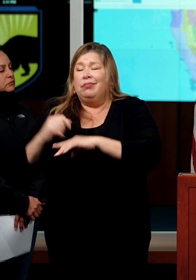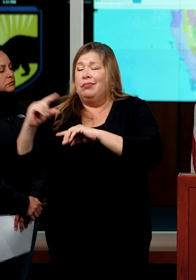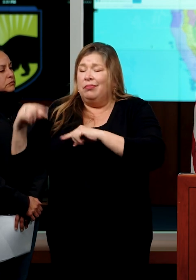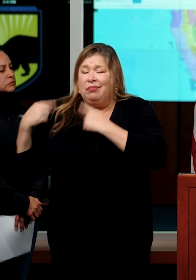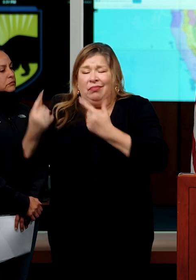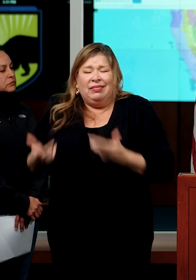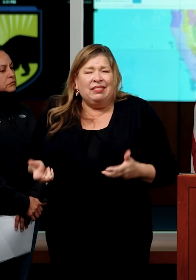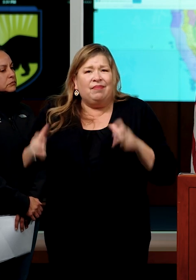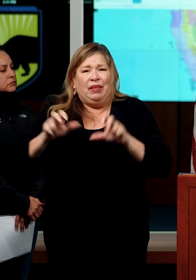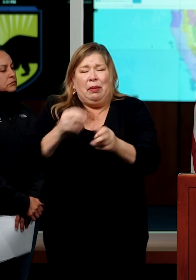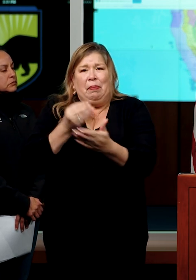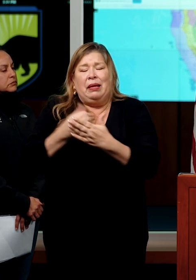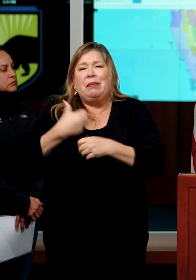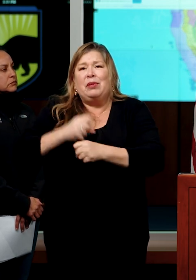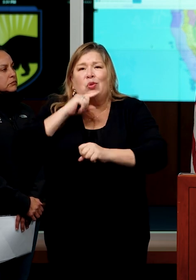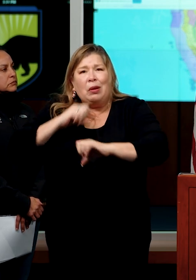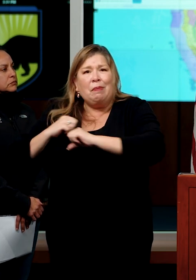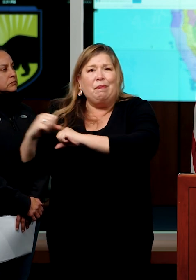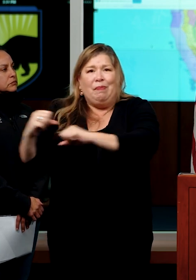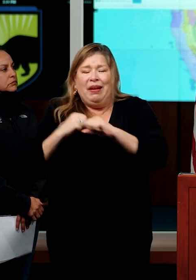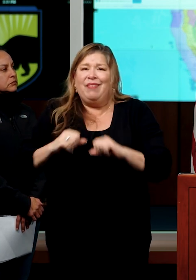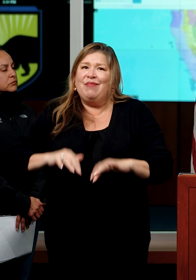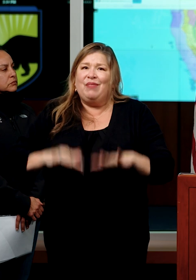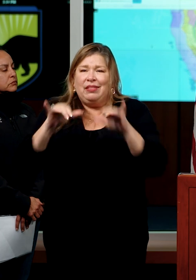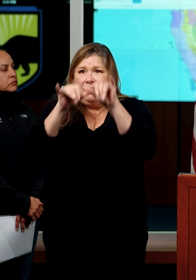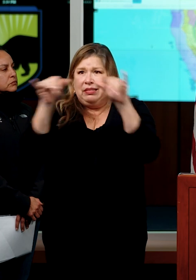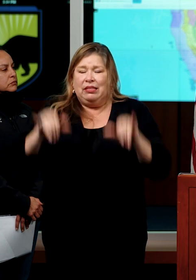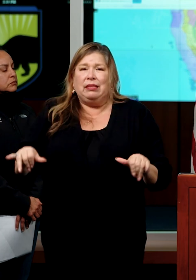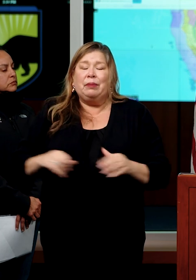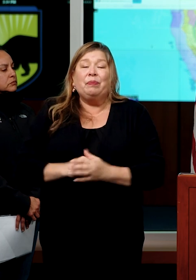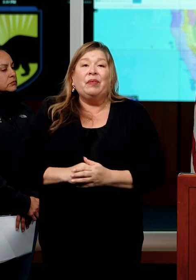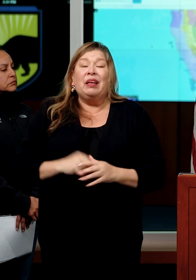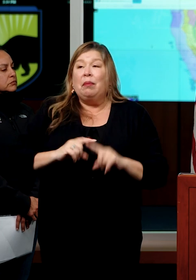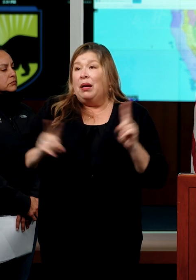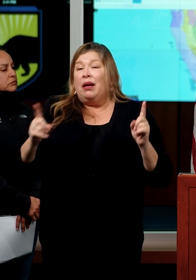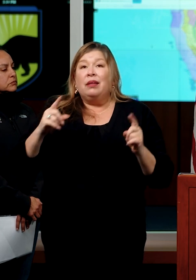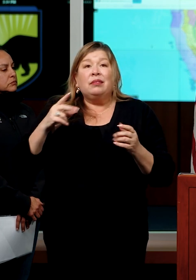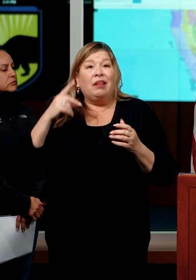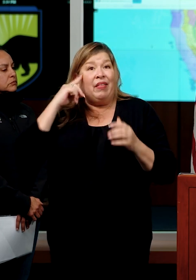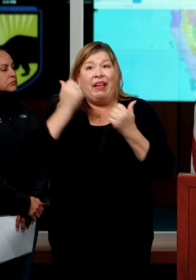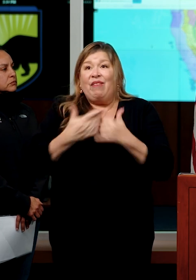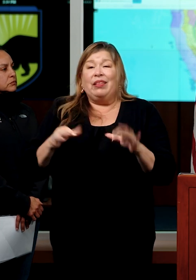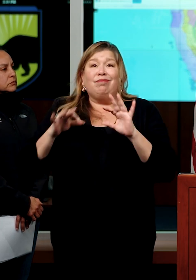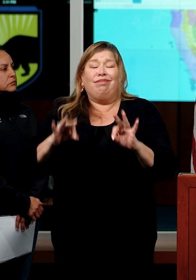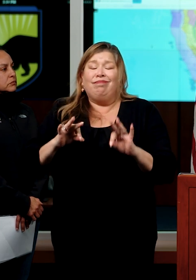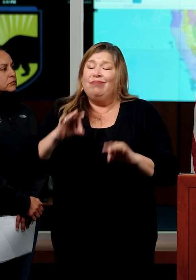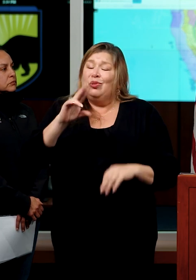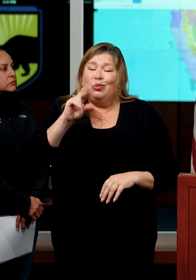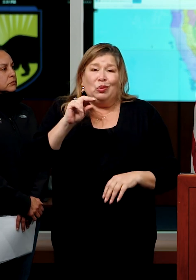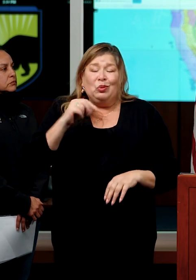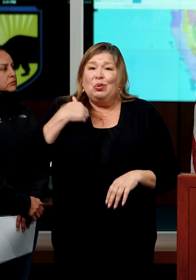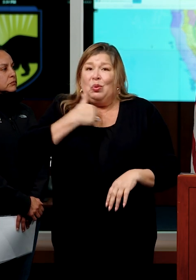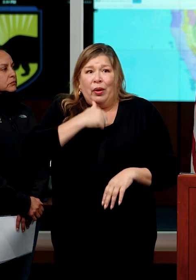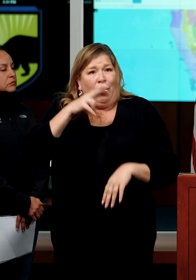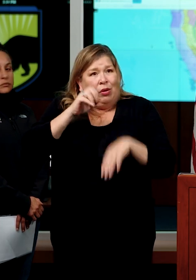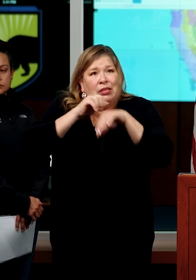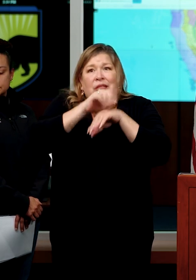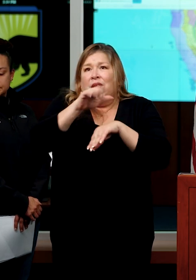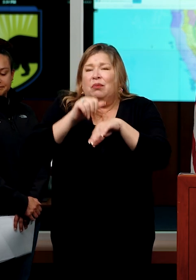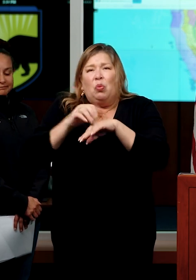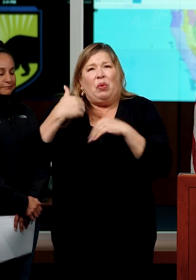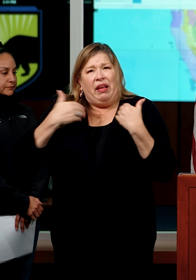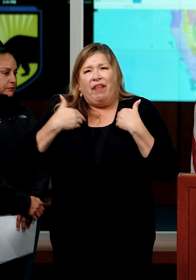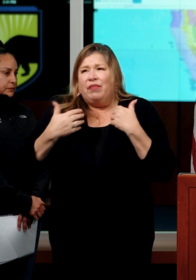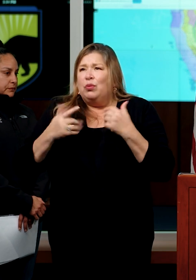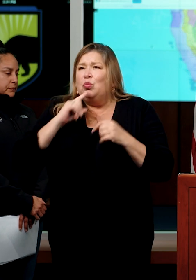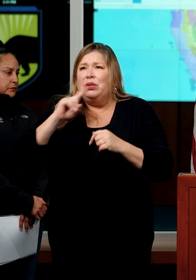protection infrastructure. But look, let's not sugarcoat it. While we are deploying some of the world's most advanced technology